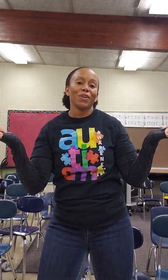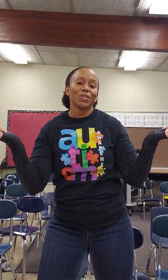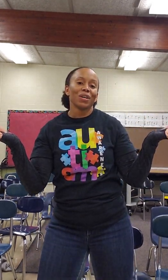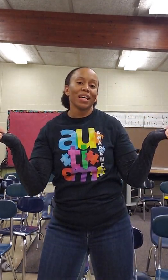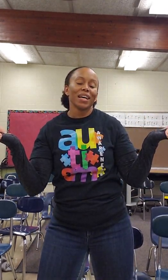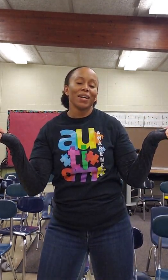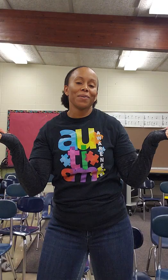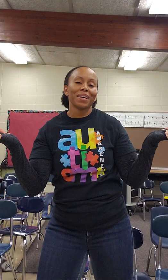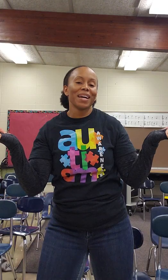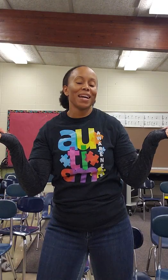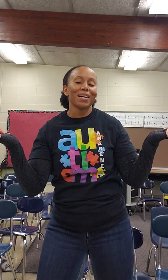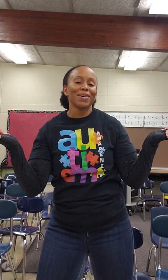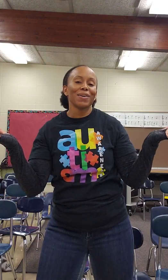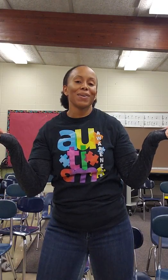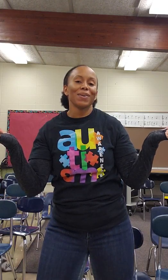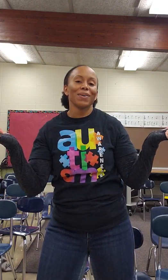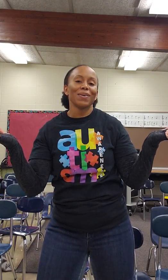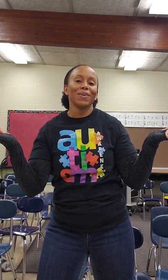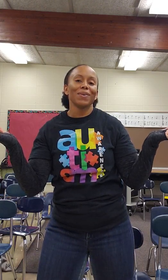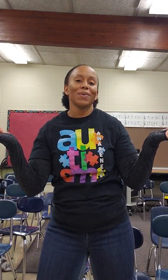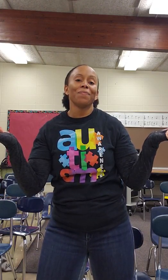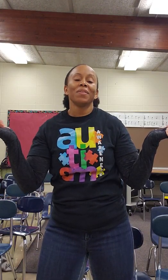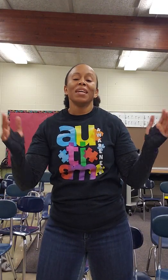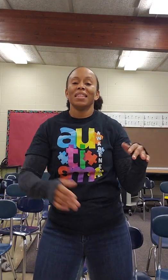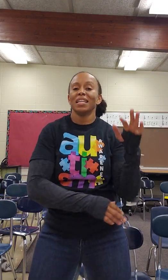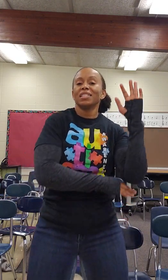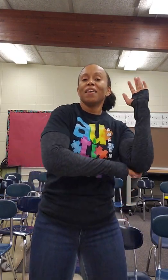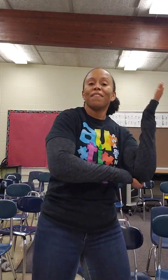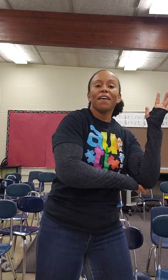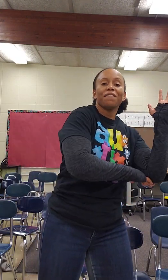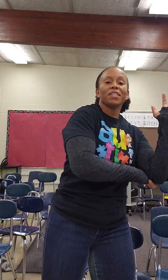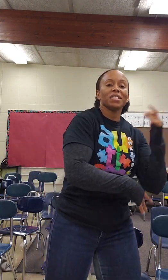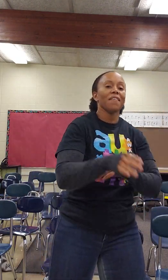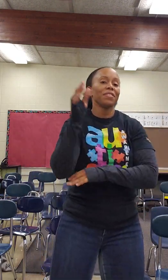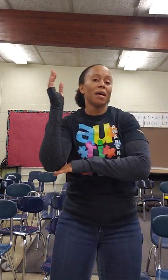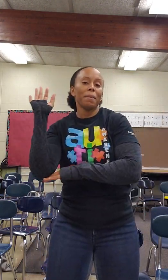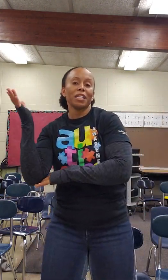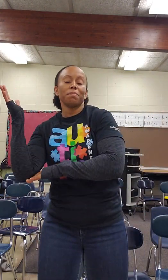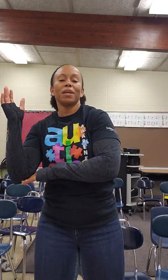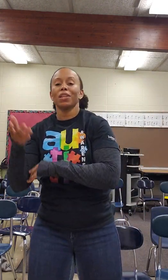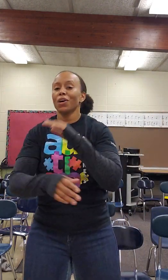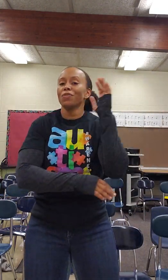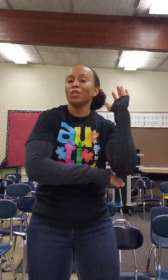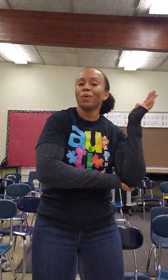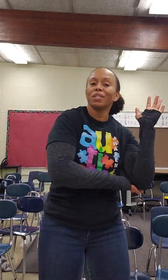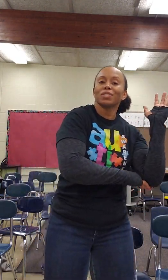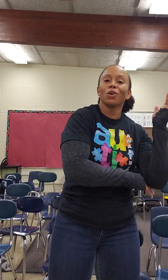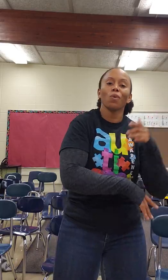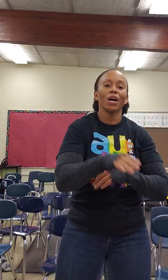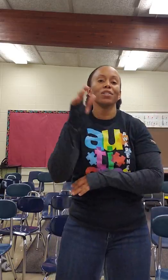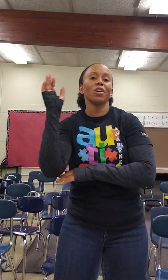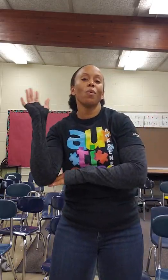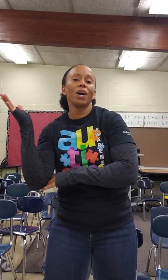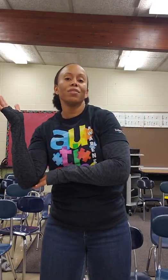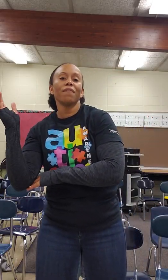So glittery and new. This fluffy stuff that makes me glow. This winter wonder, wonderful